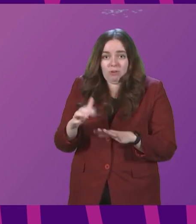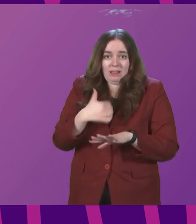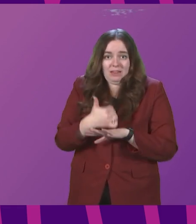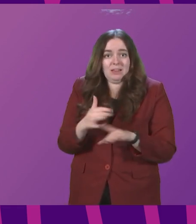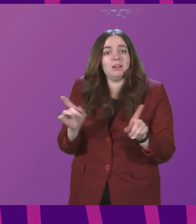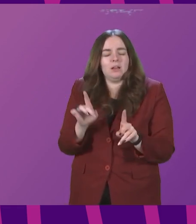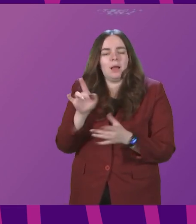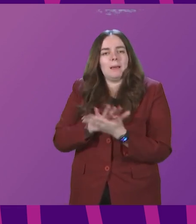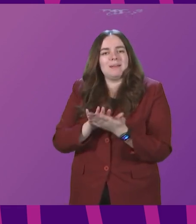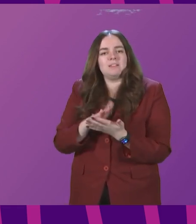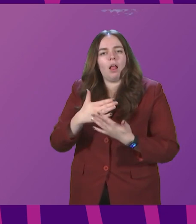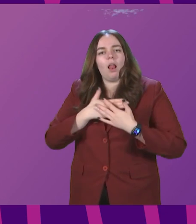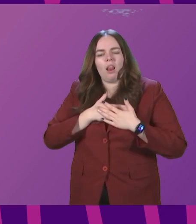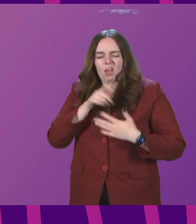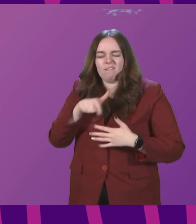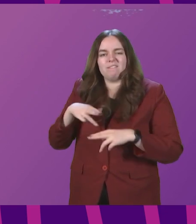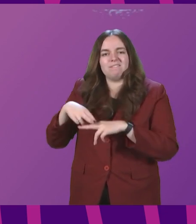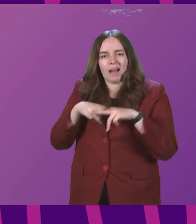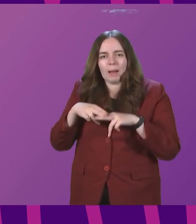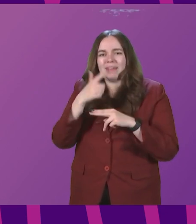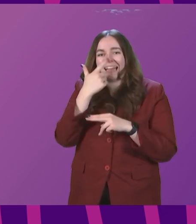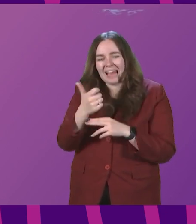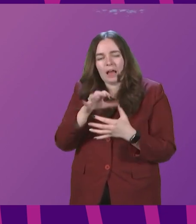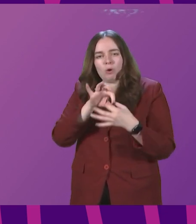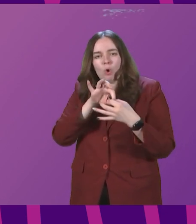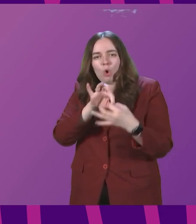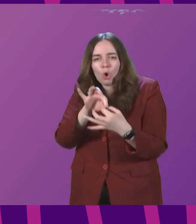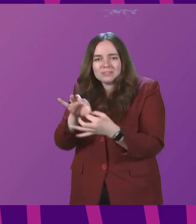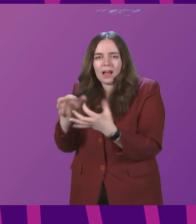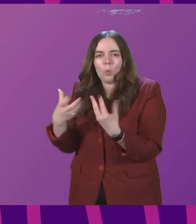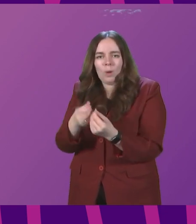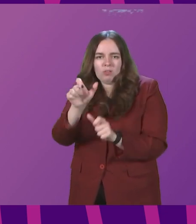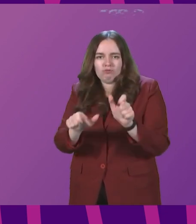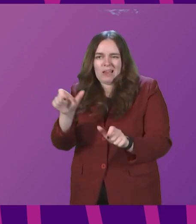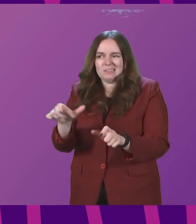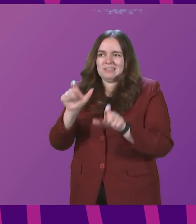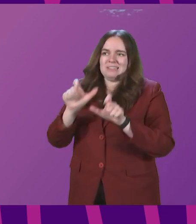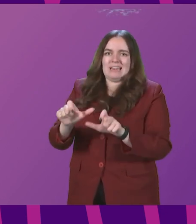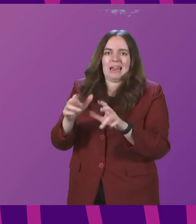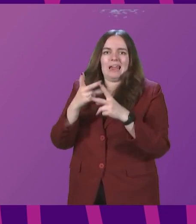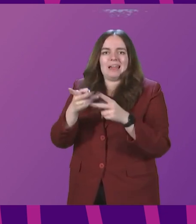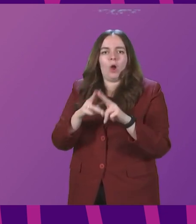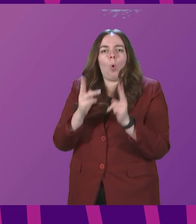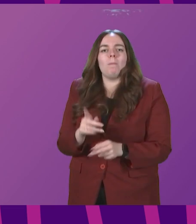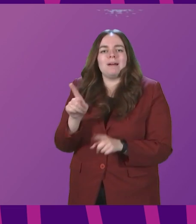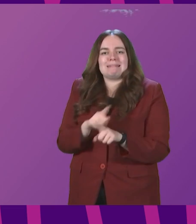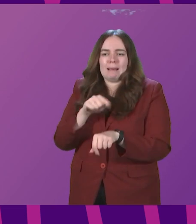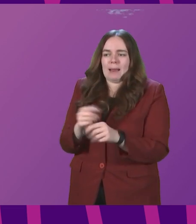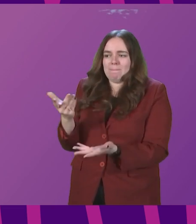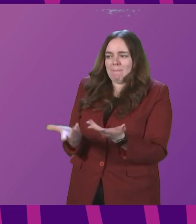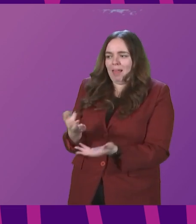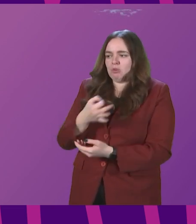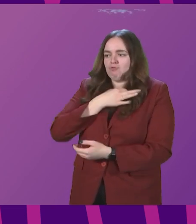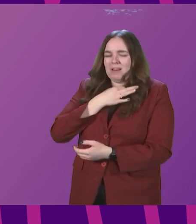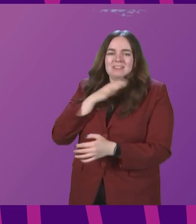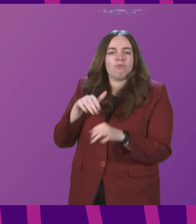do enable loved ones to have meaningful contact with residents in care homes, while balancing that risk that comes from COVID